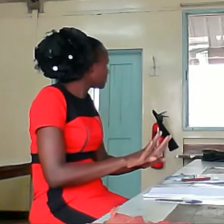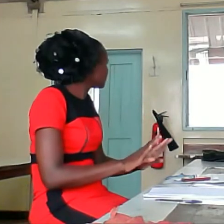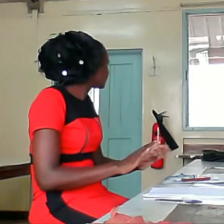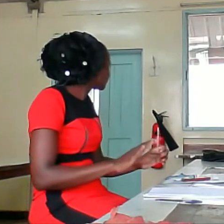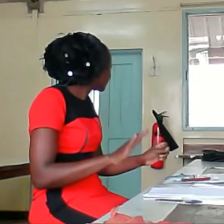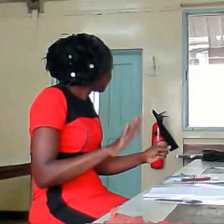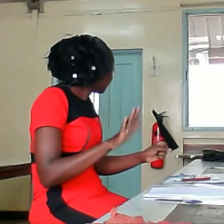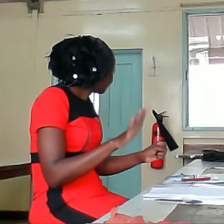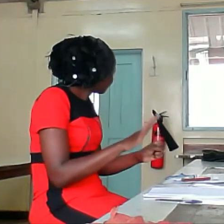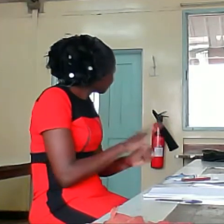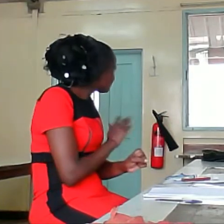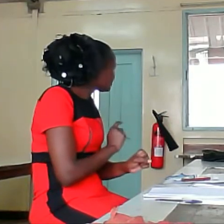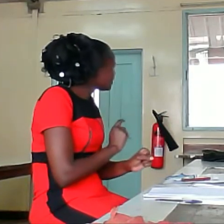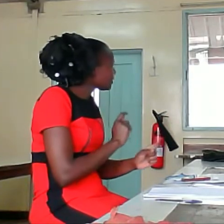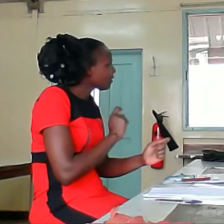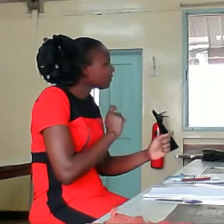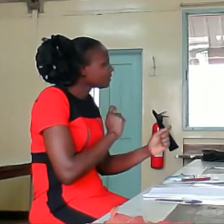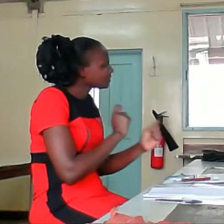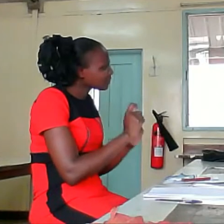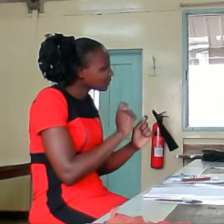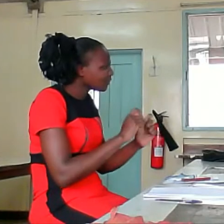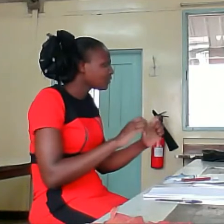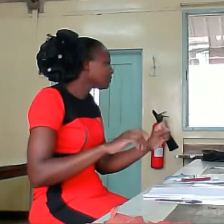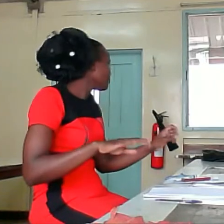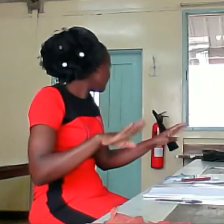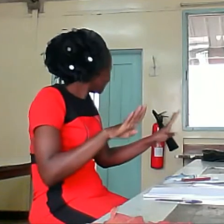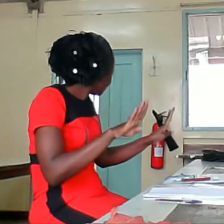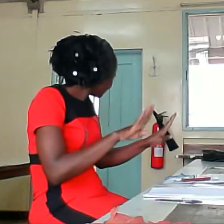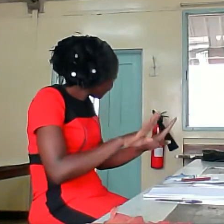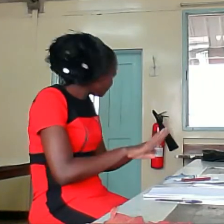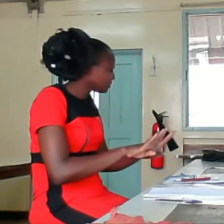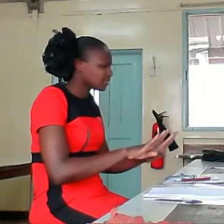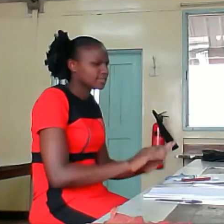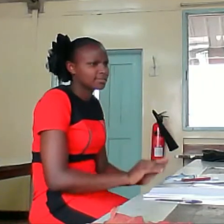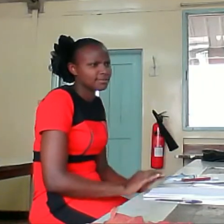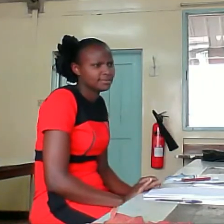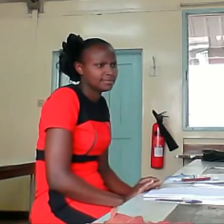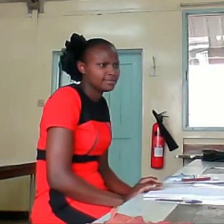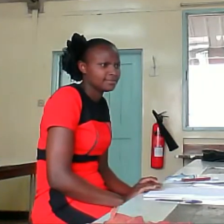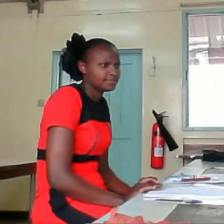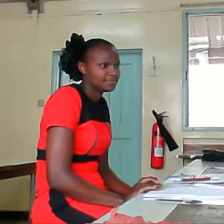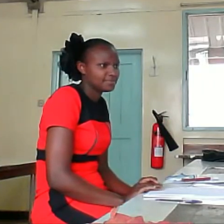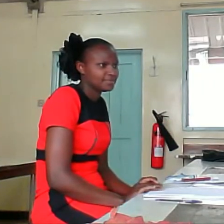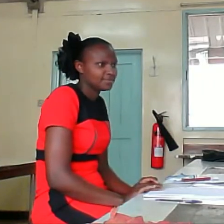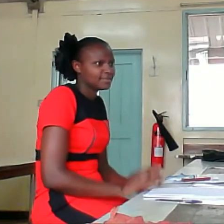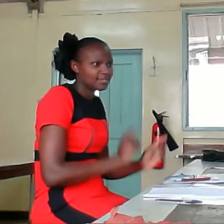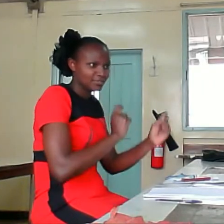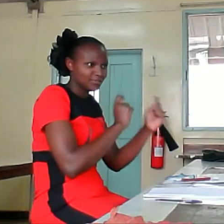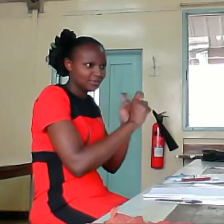Close. Fully. All total. Close. Total. Total.